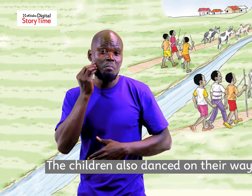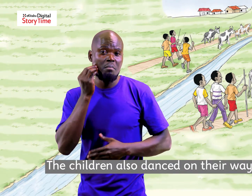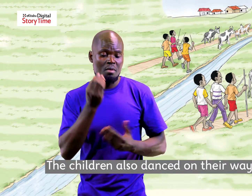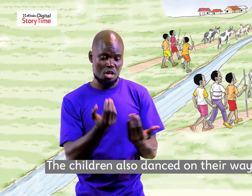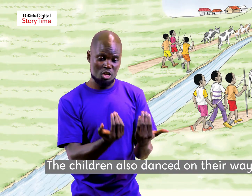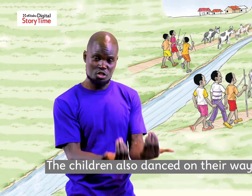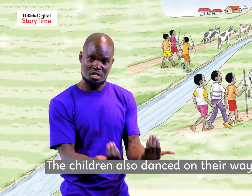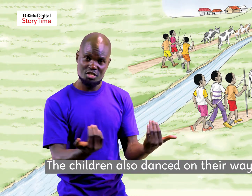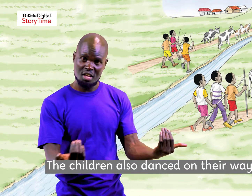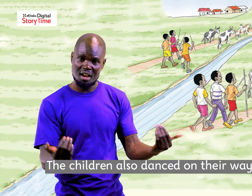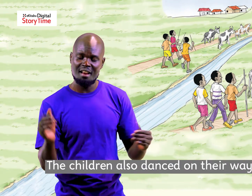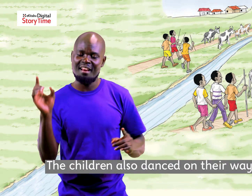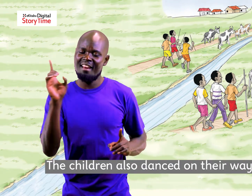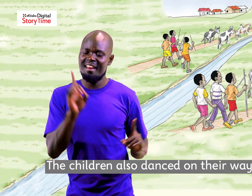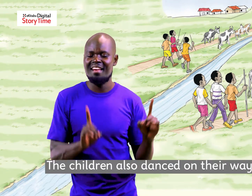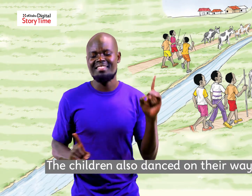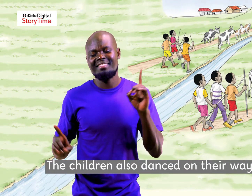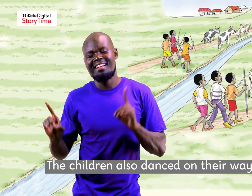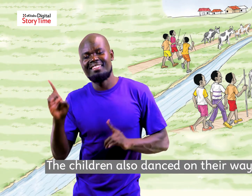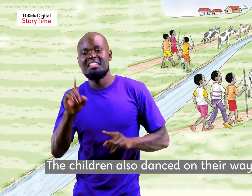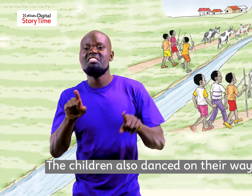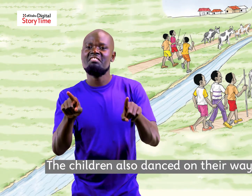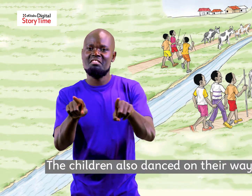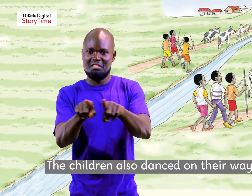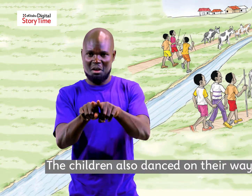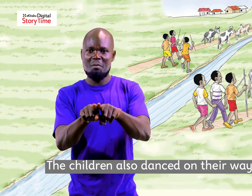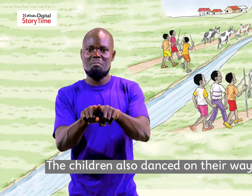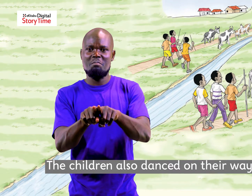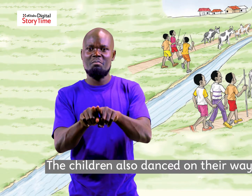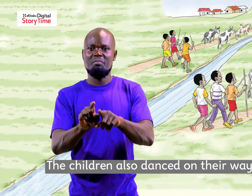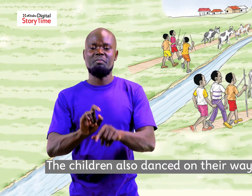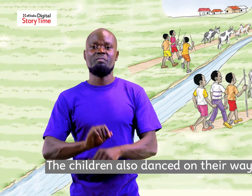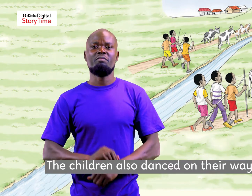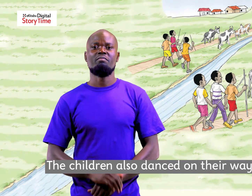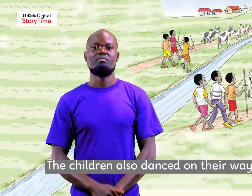the children also danced on their way home